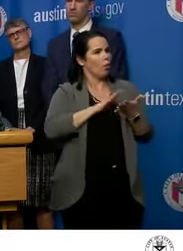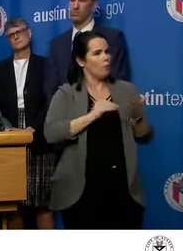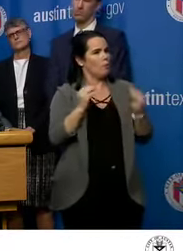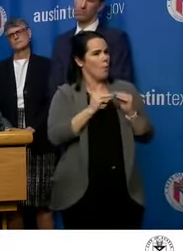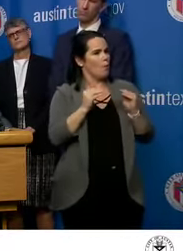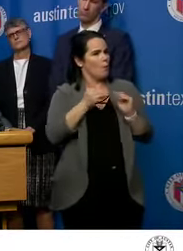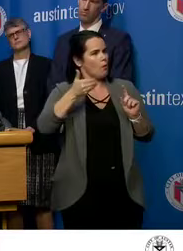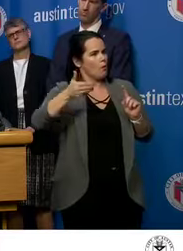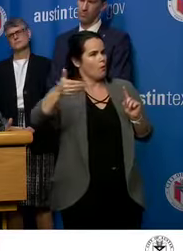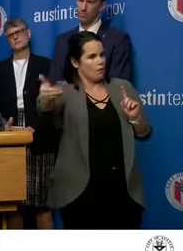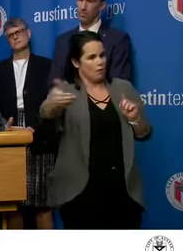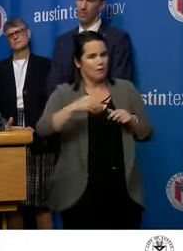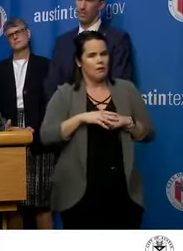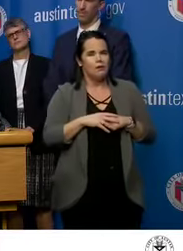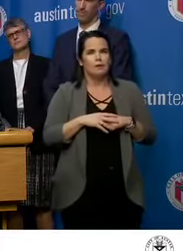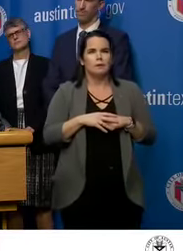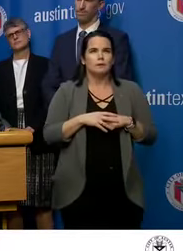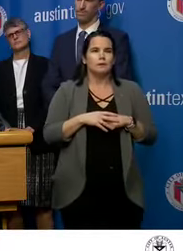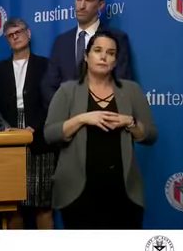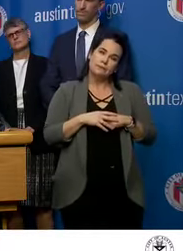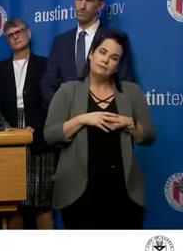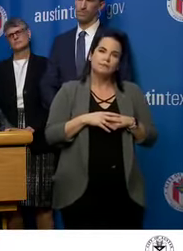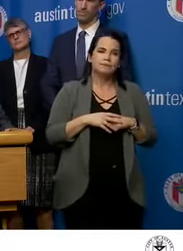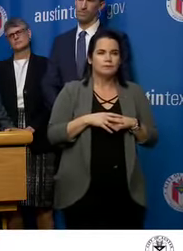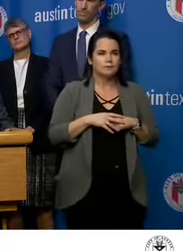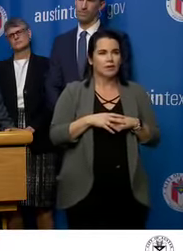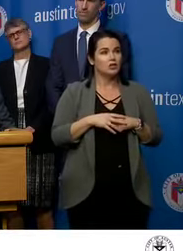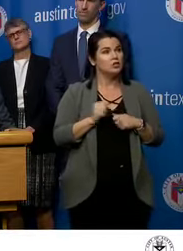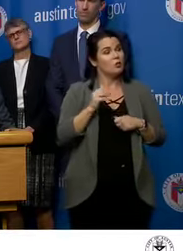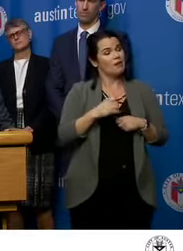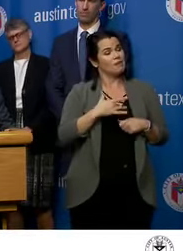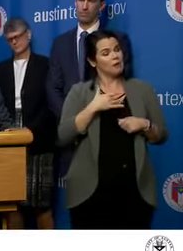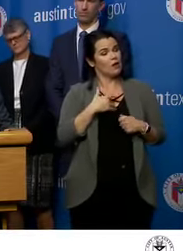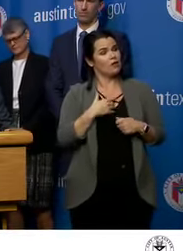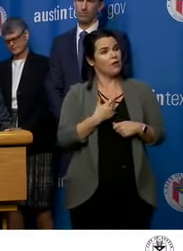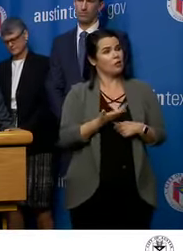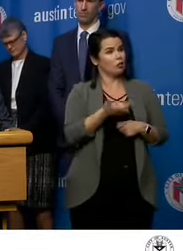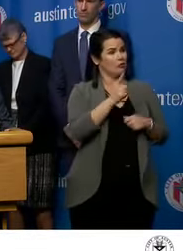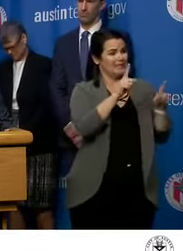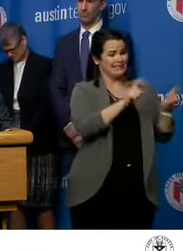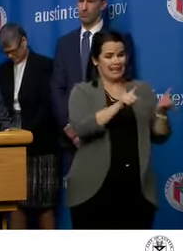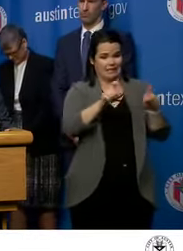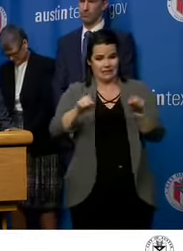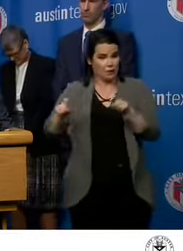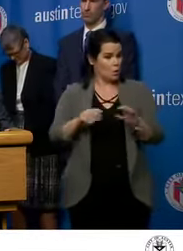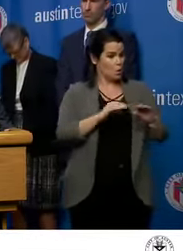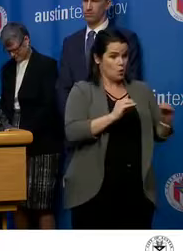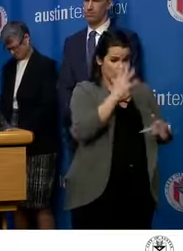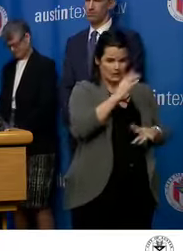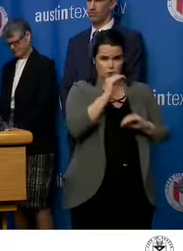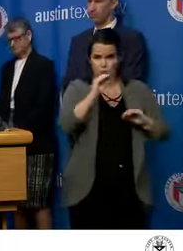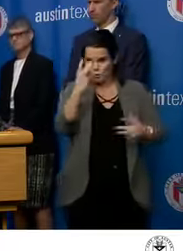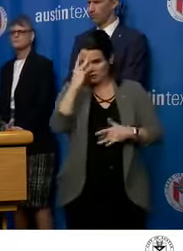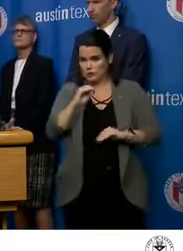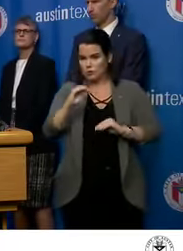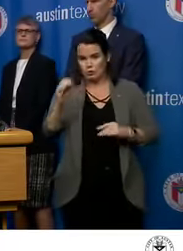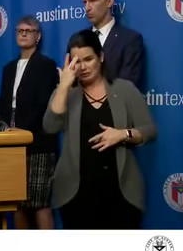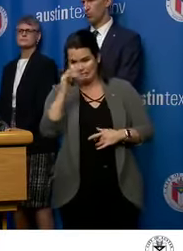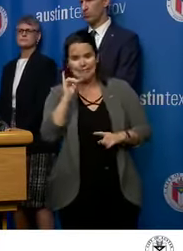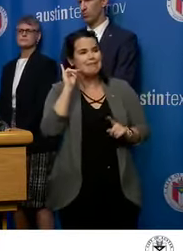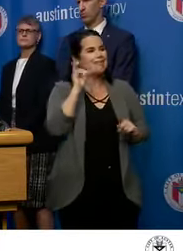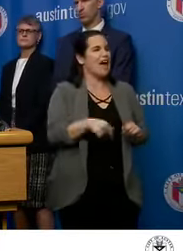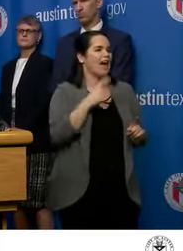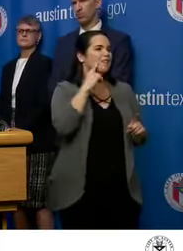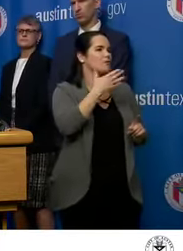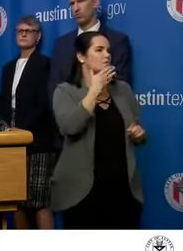think that, uh, that the, the, the three sets of testing is the best evidence we have right now. Um, and I, I, I think